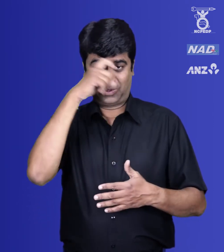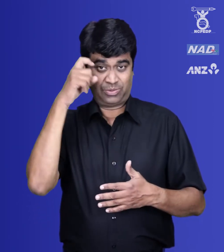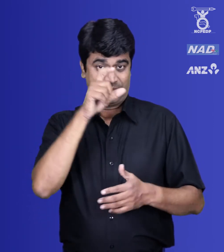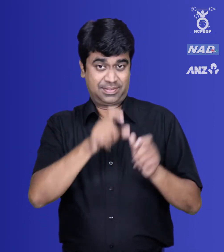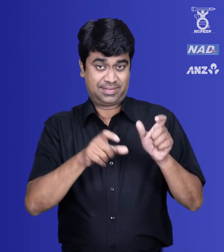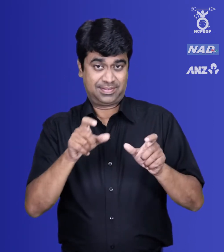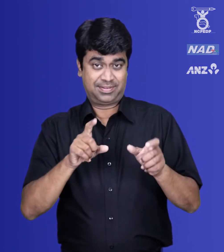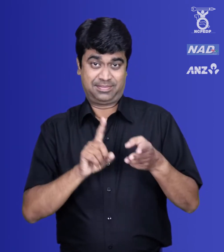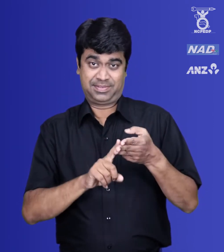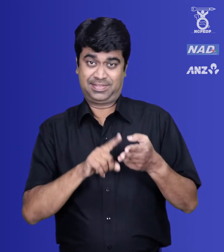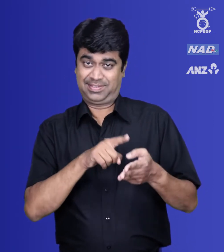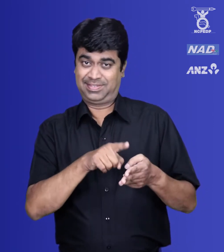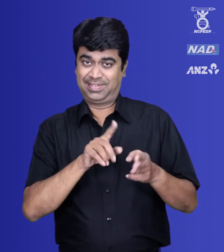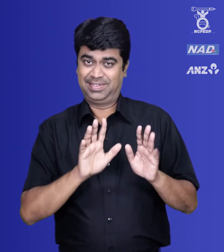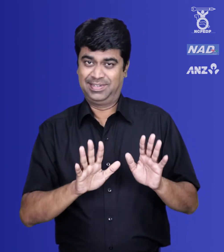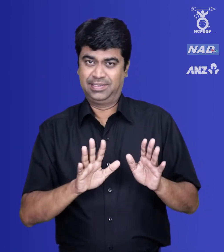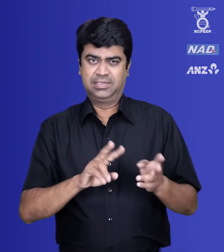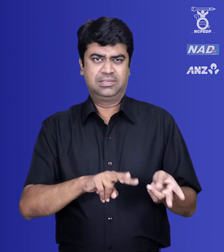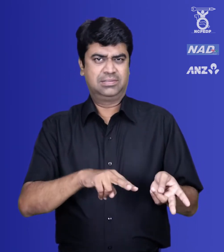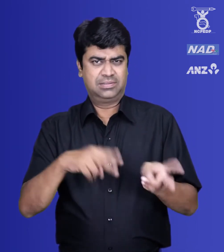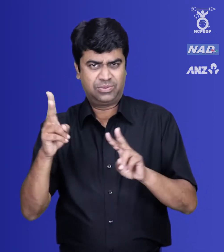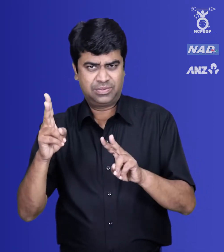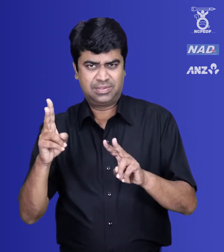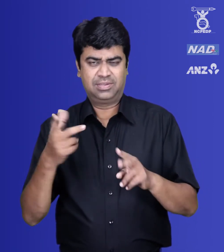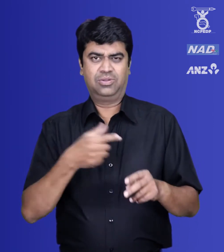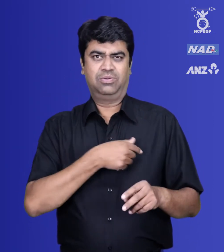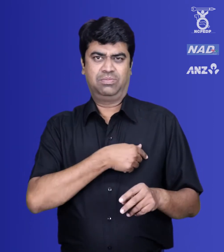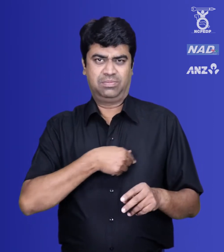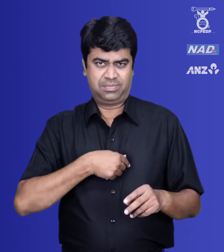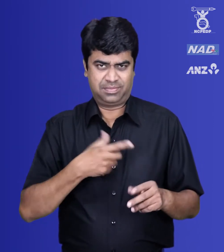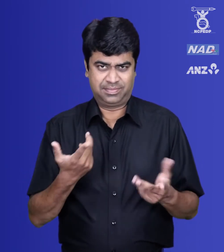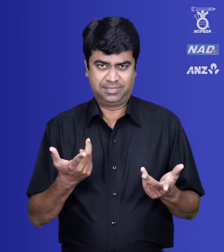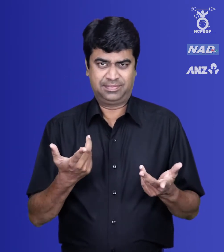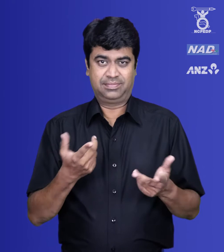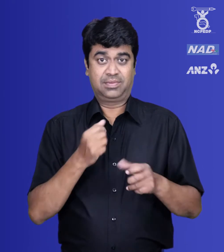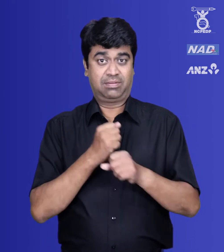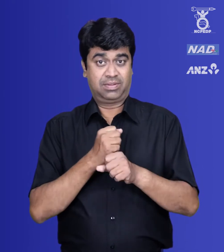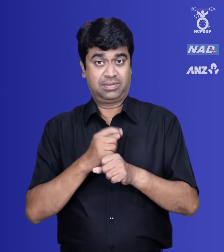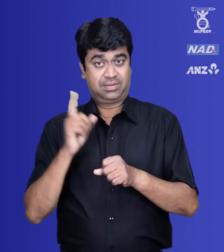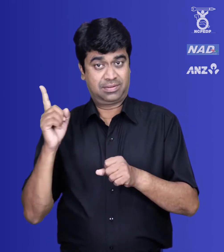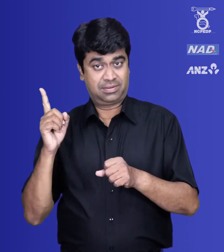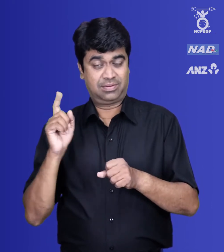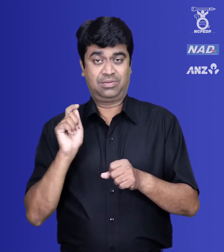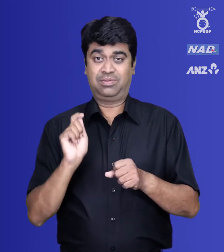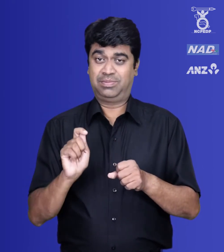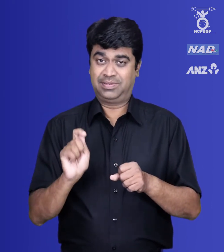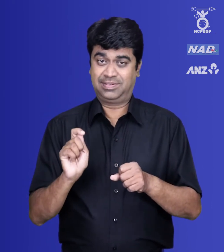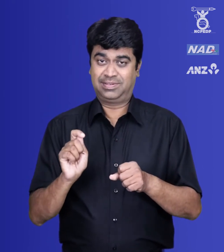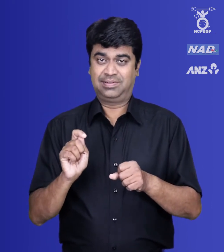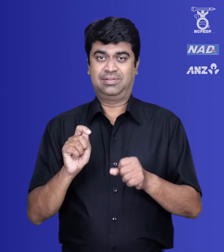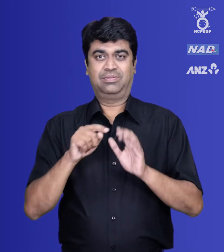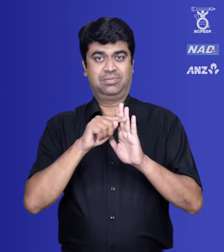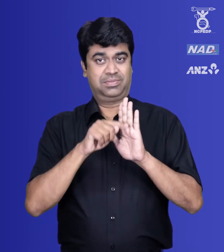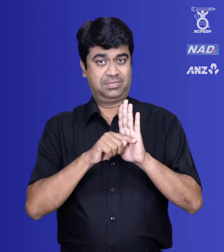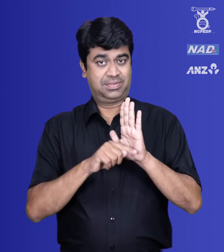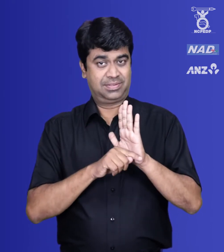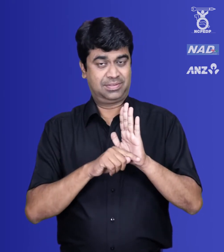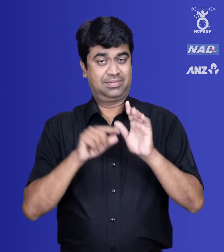23 – appropriate government may frame policies for posting and transfer of employees with disabilities.